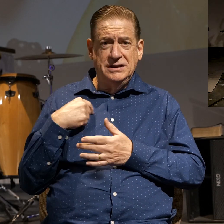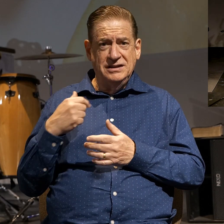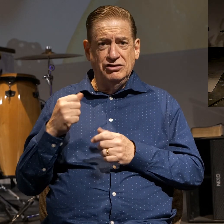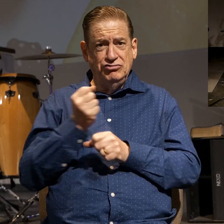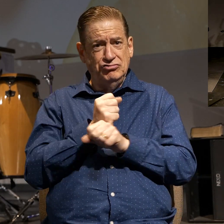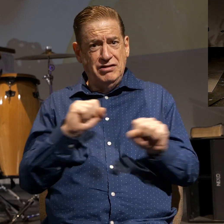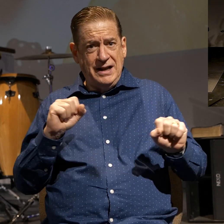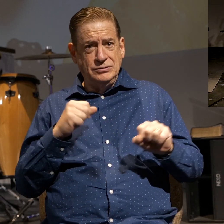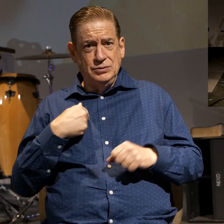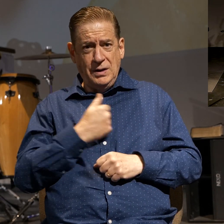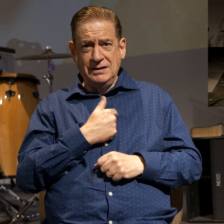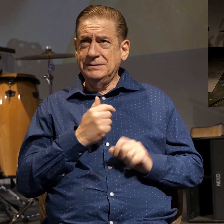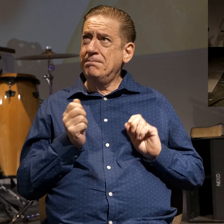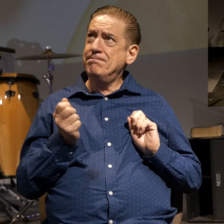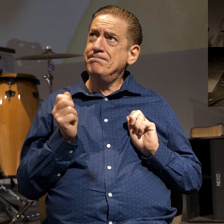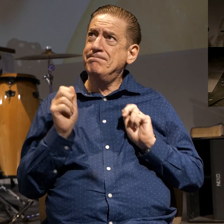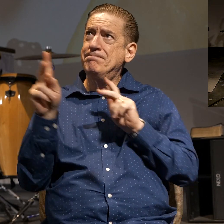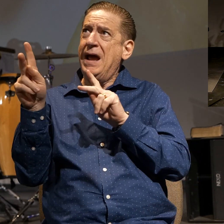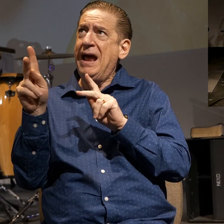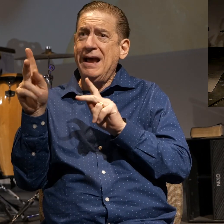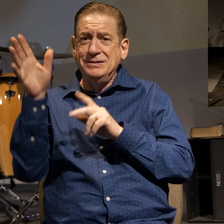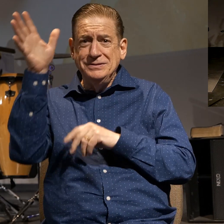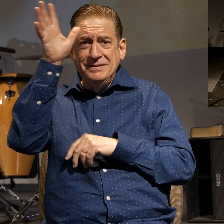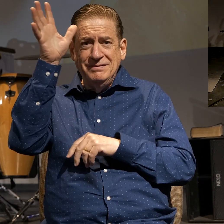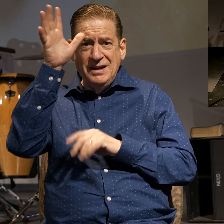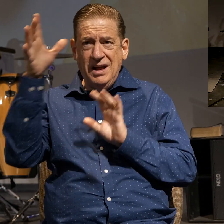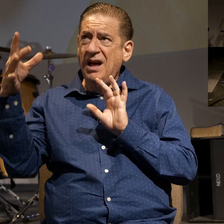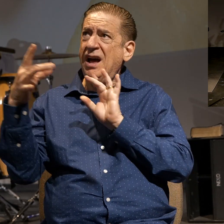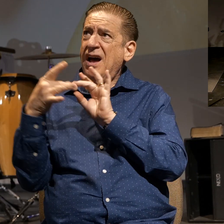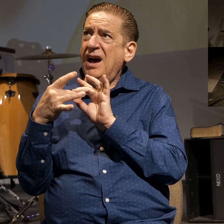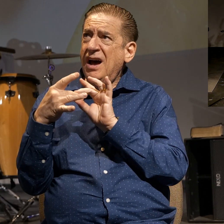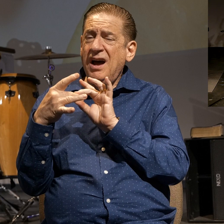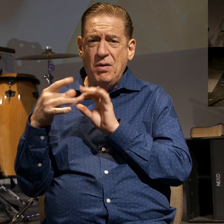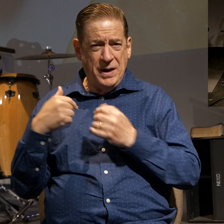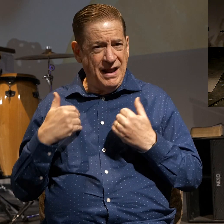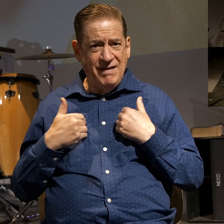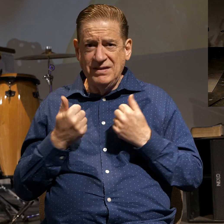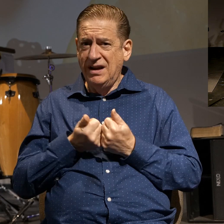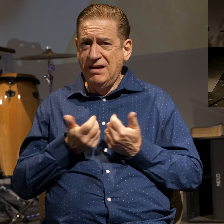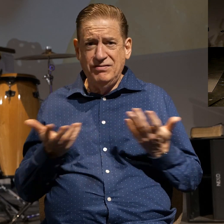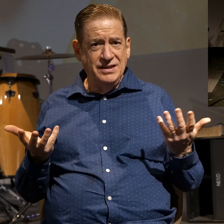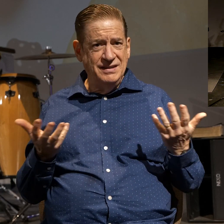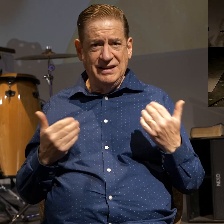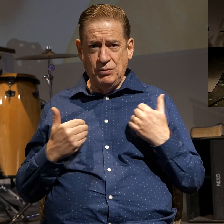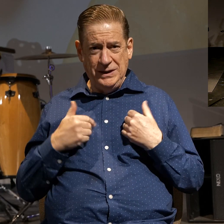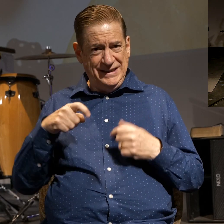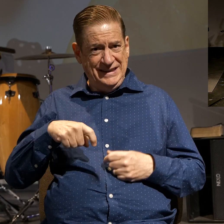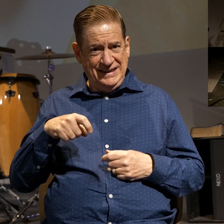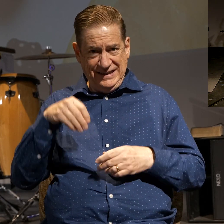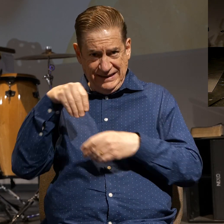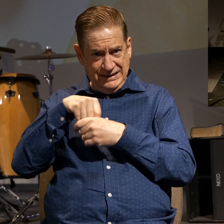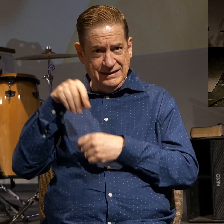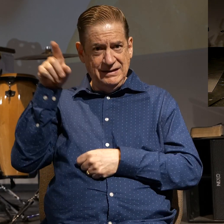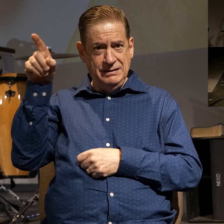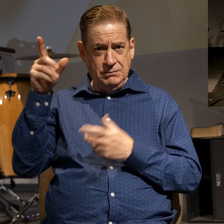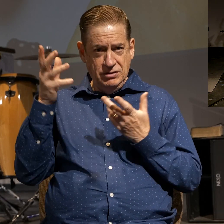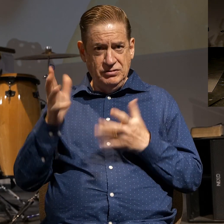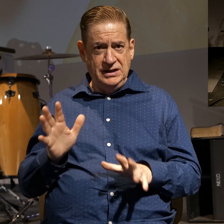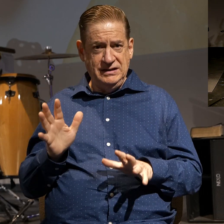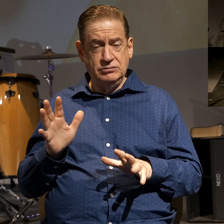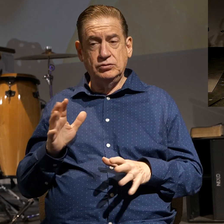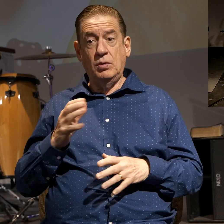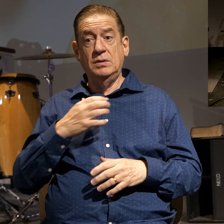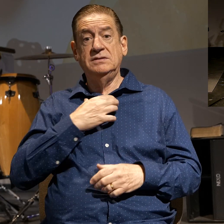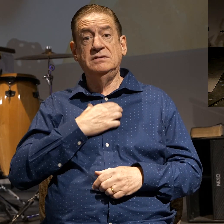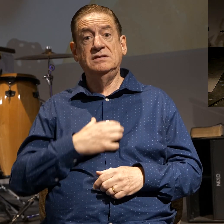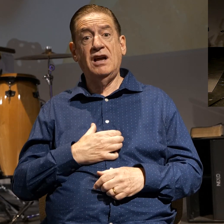the Father. So, we have all that we need in Him. And so, desires of the